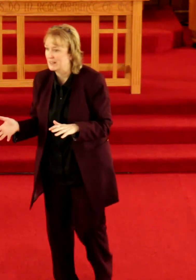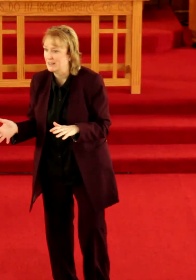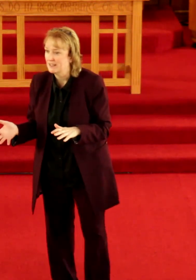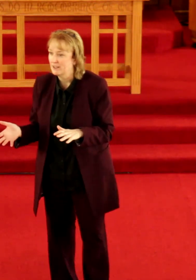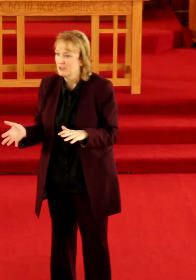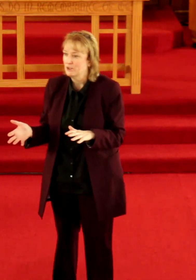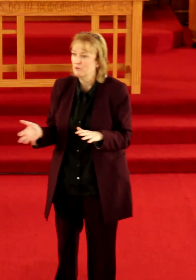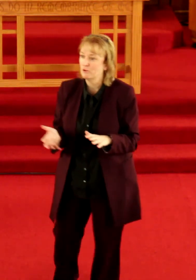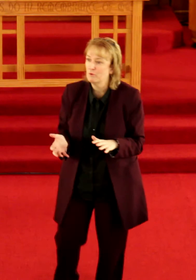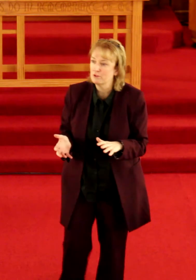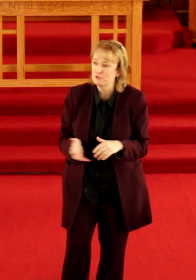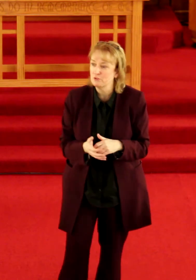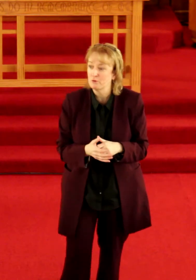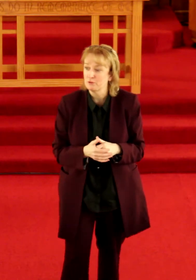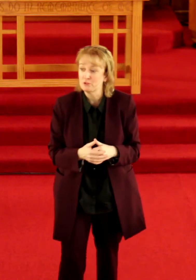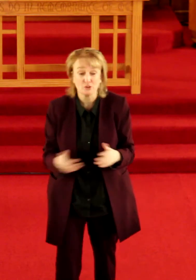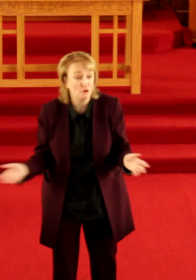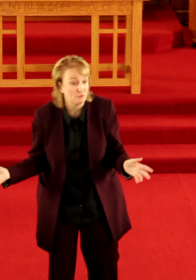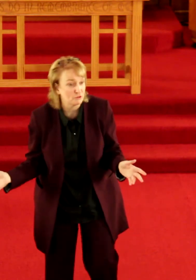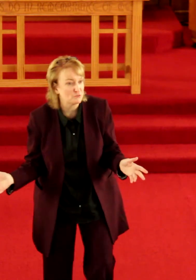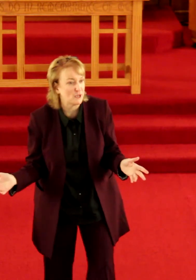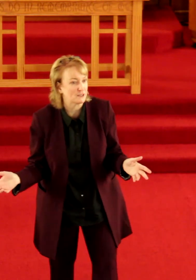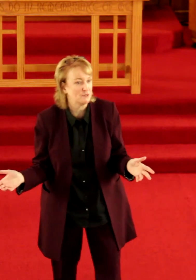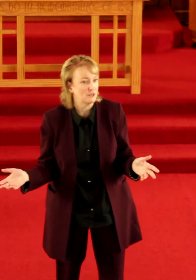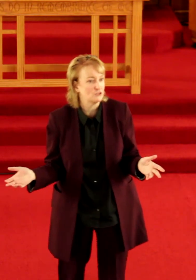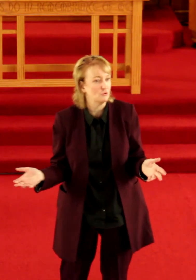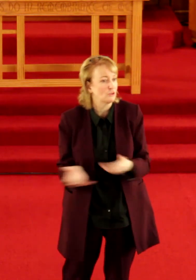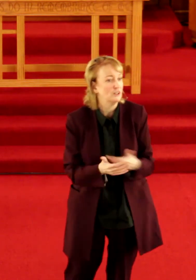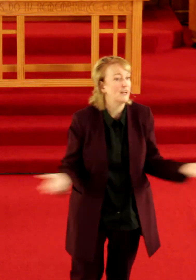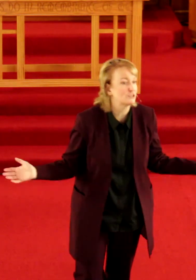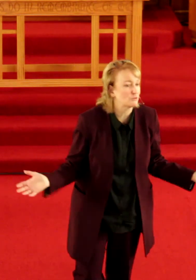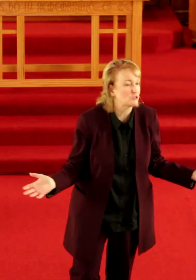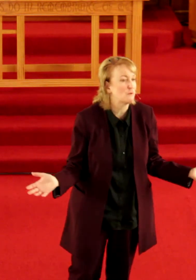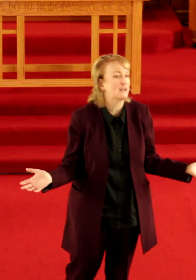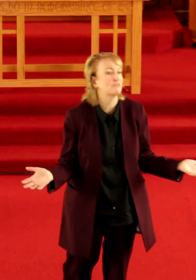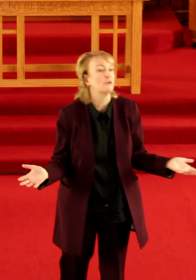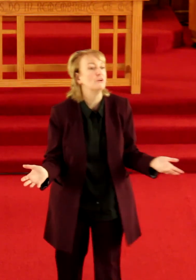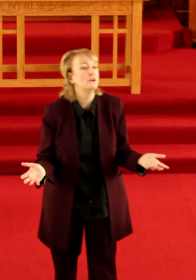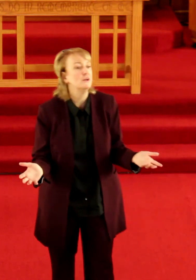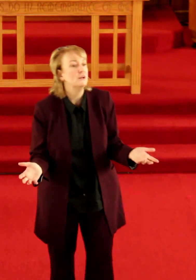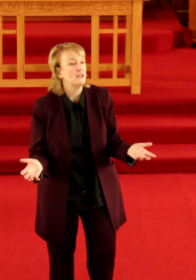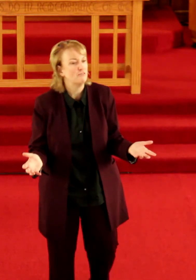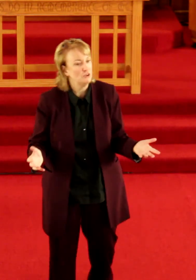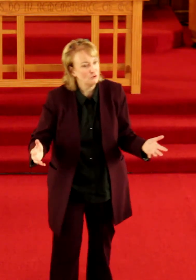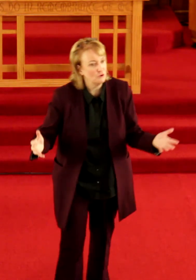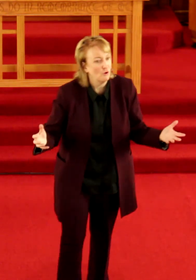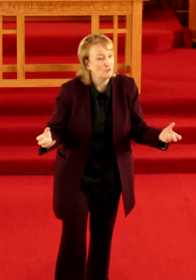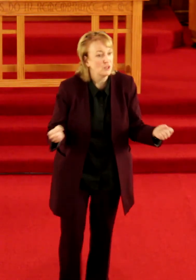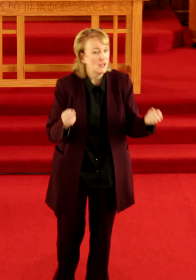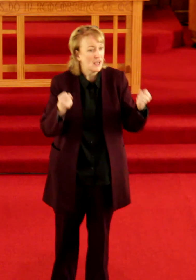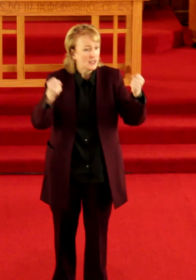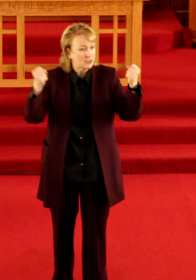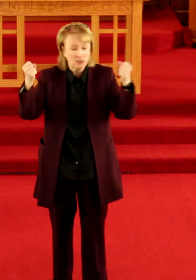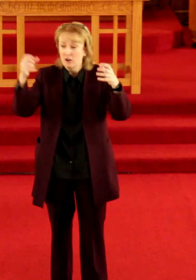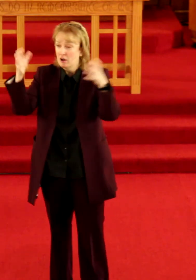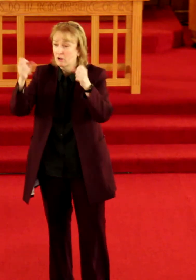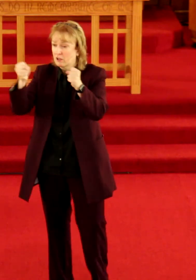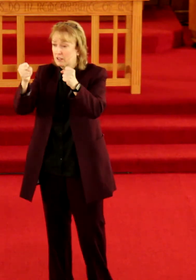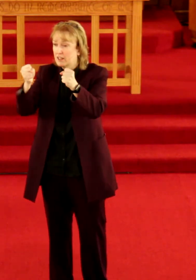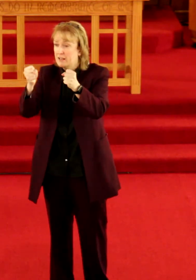you are the ones who don't deserve respect because you are the less respectful if you don't claim